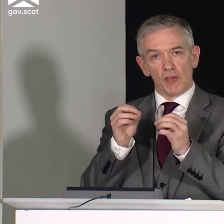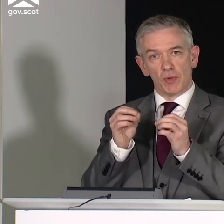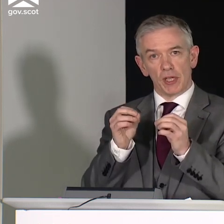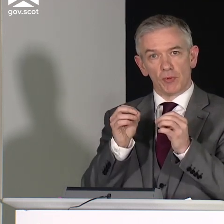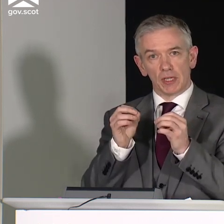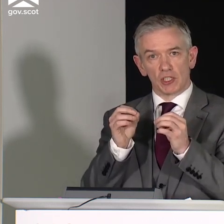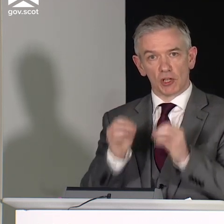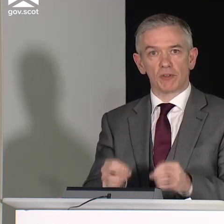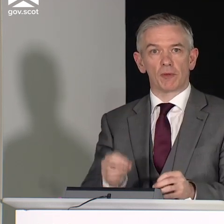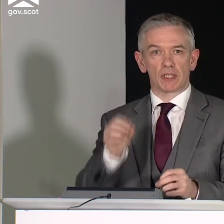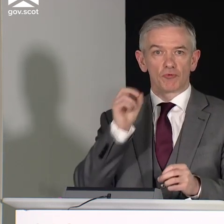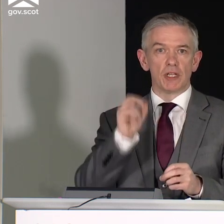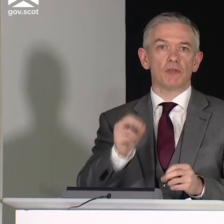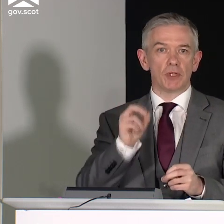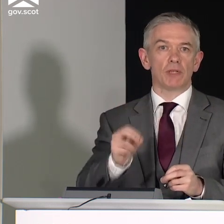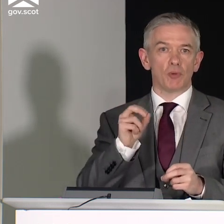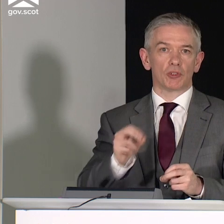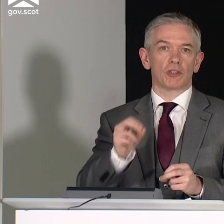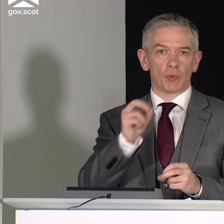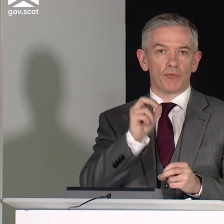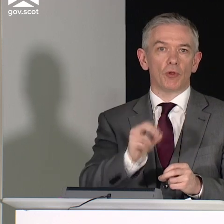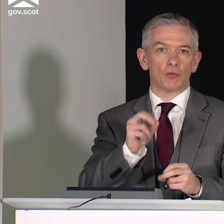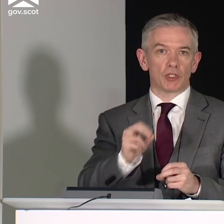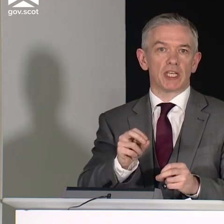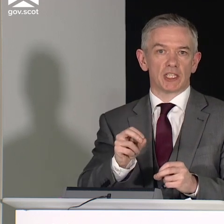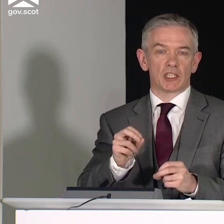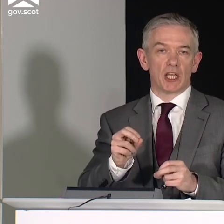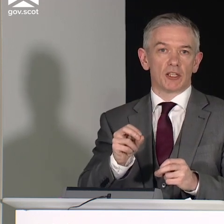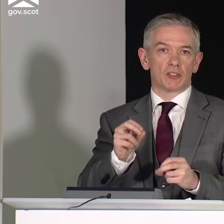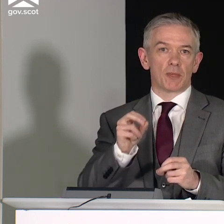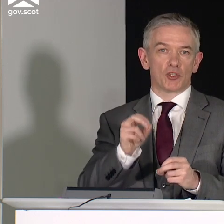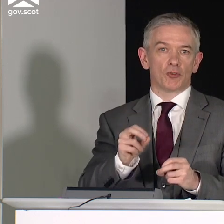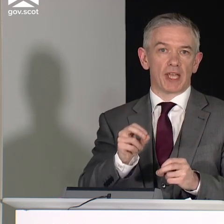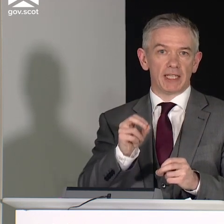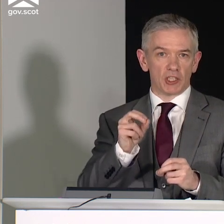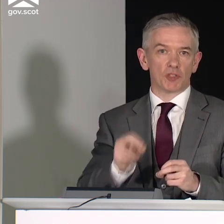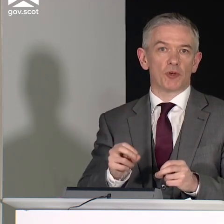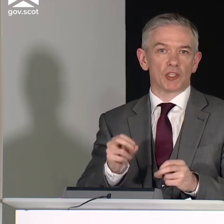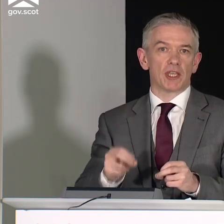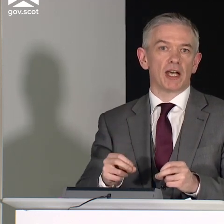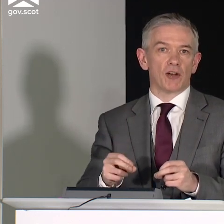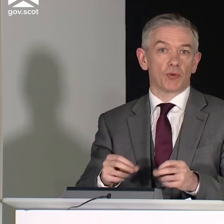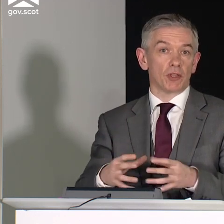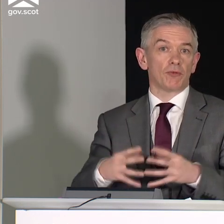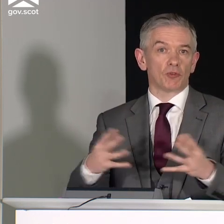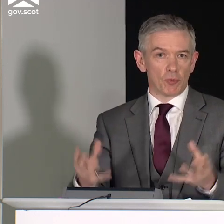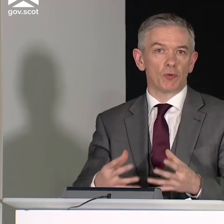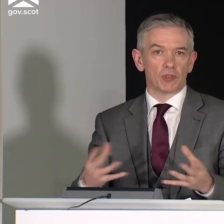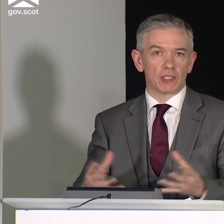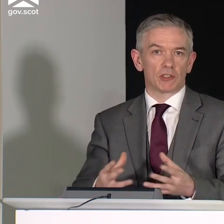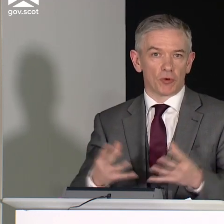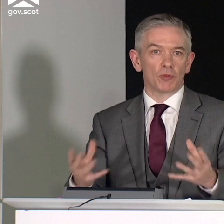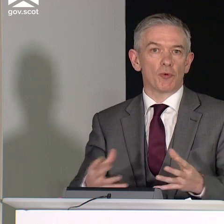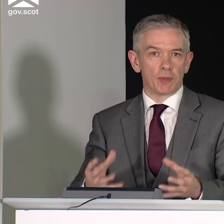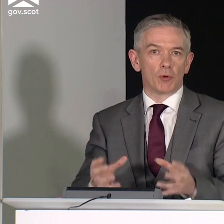if we are discovering them, it's really, really important that we follow those cases to make sure that any touch points that they have with other vulnerable